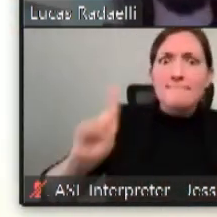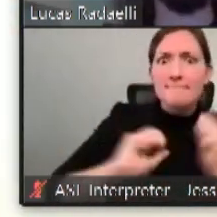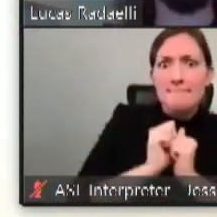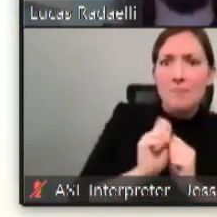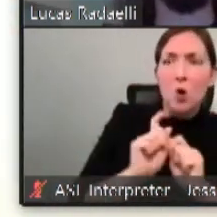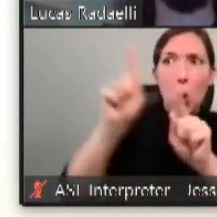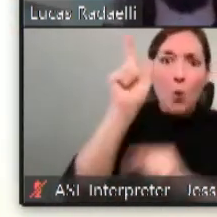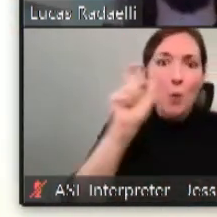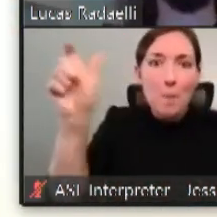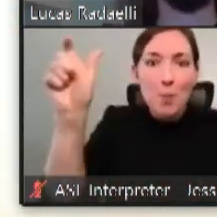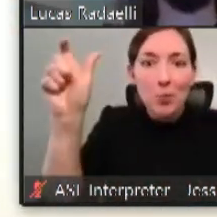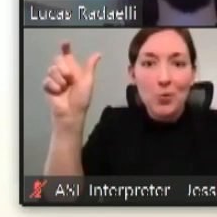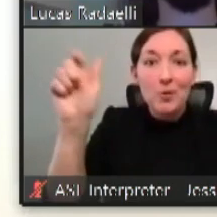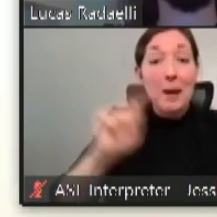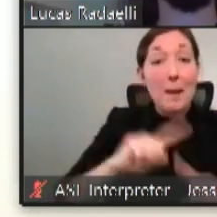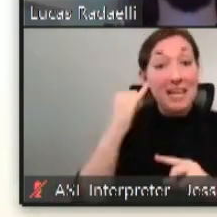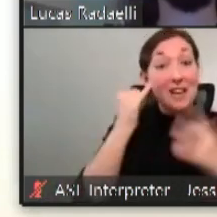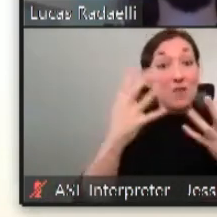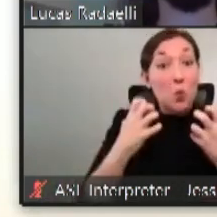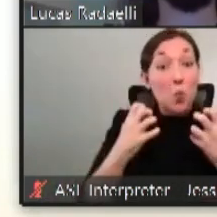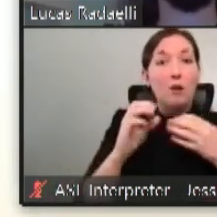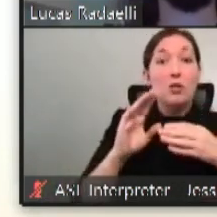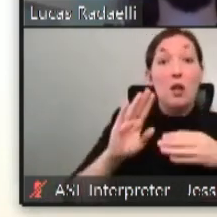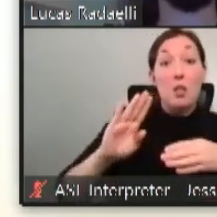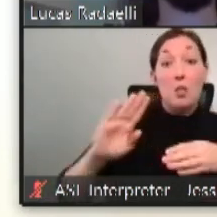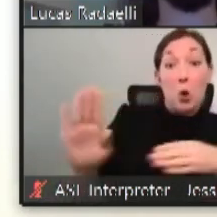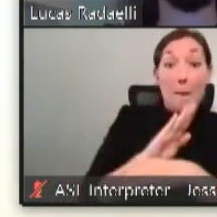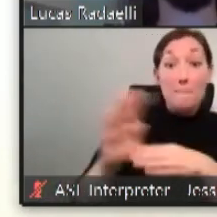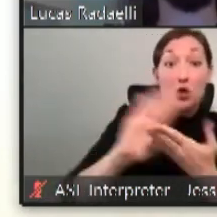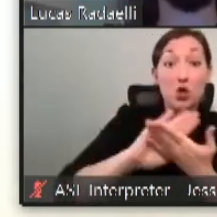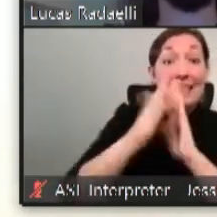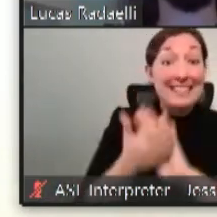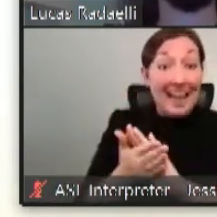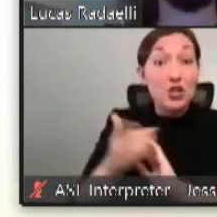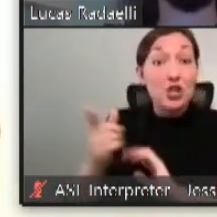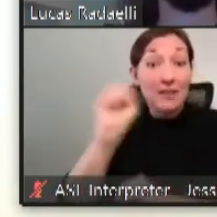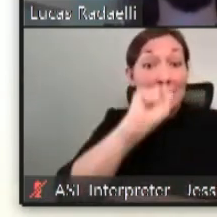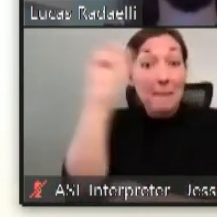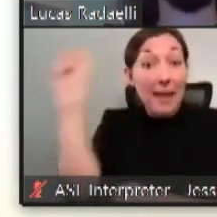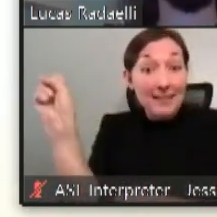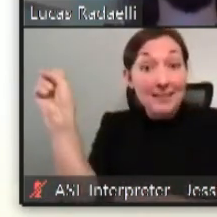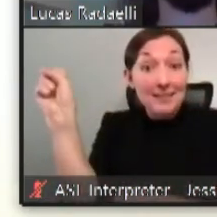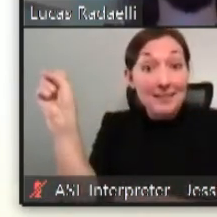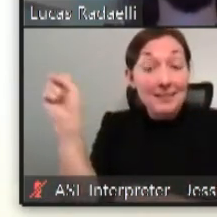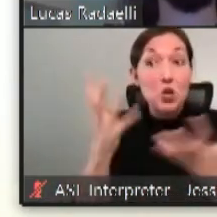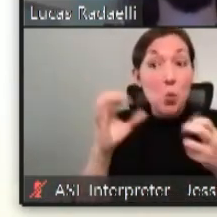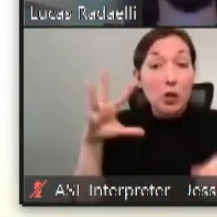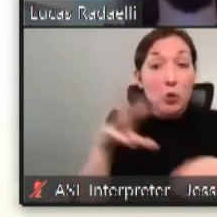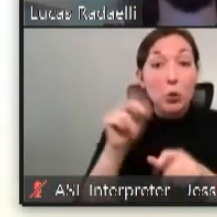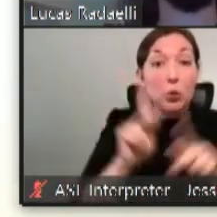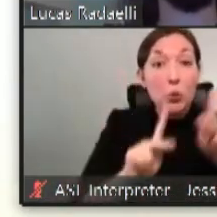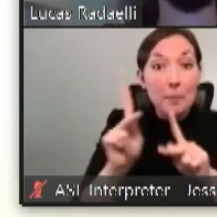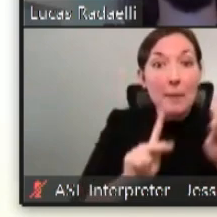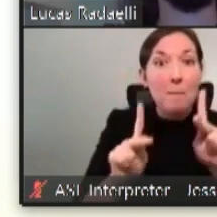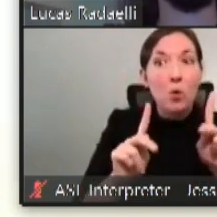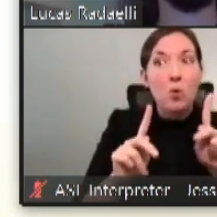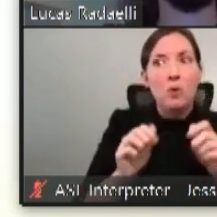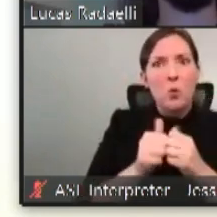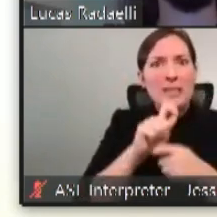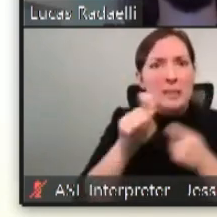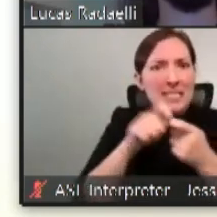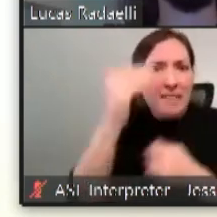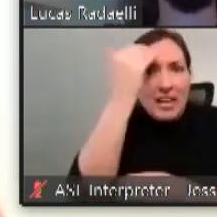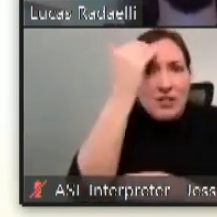But if you want the commercialization of space and you want to include people of very specific knowledge,